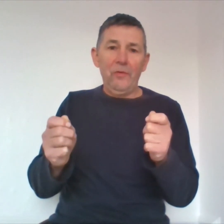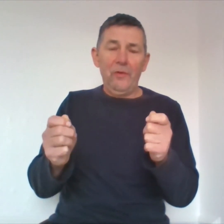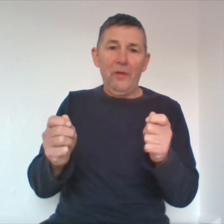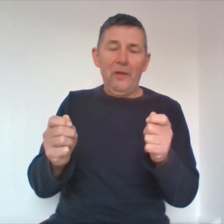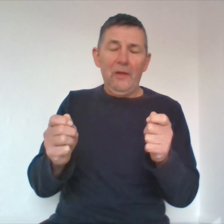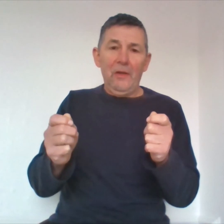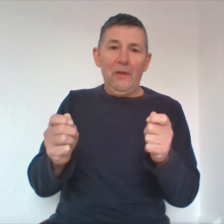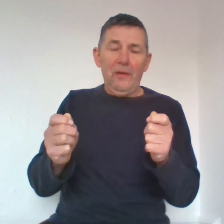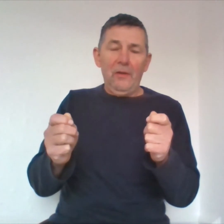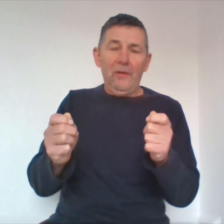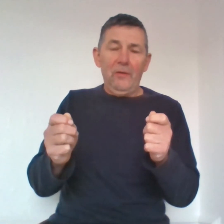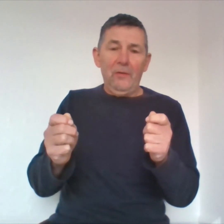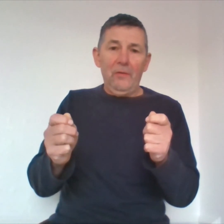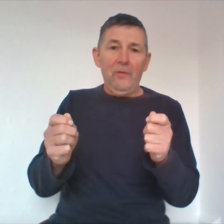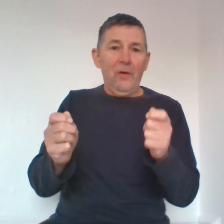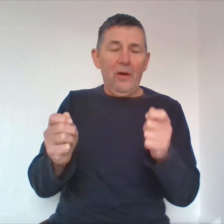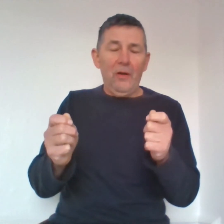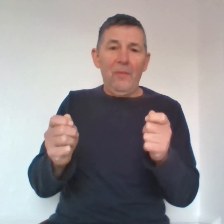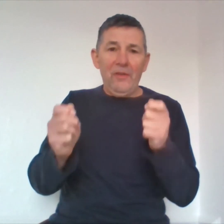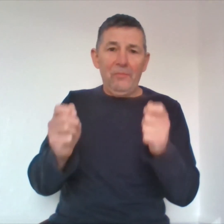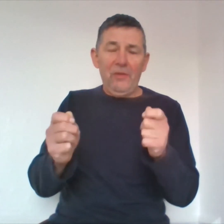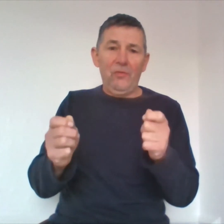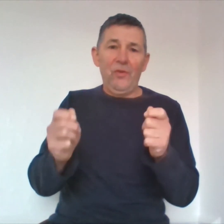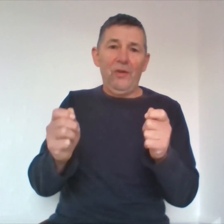you are my special nurse